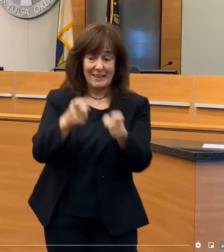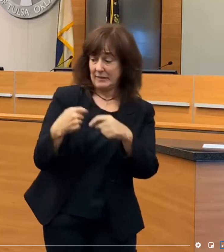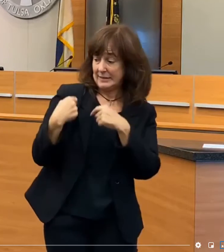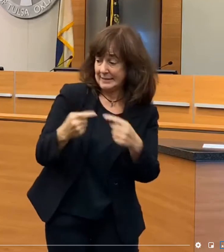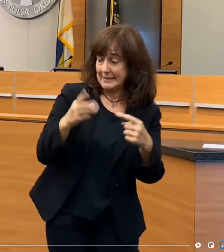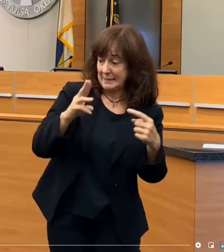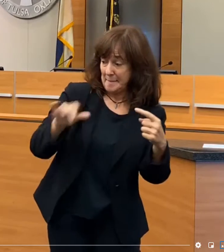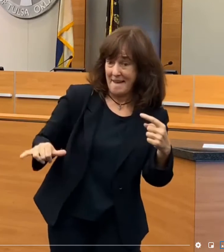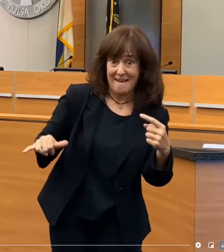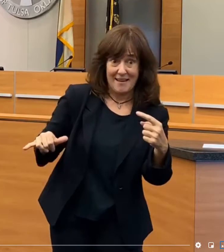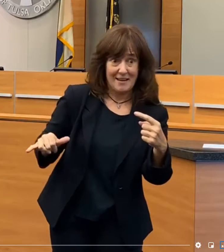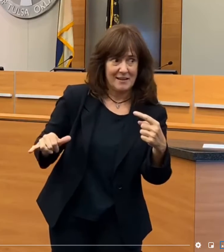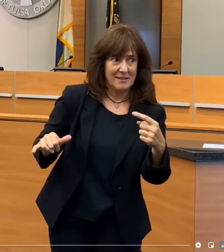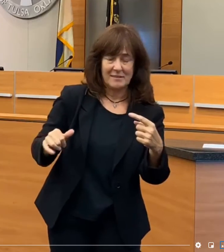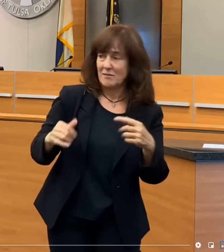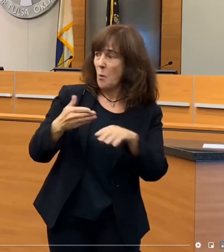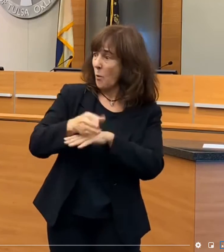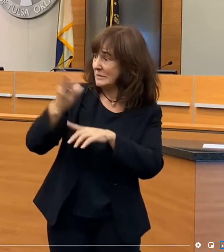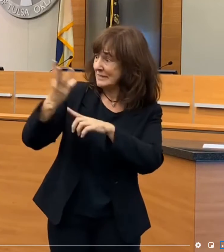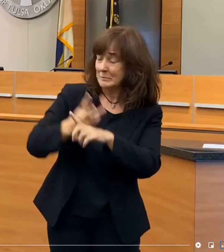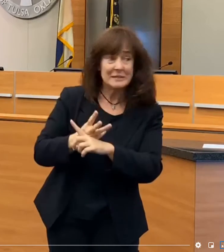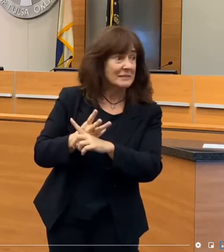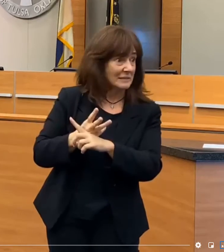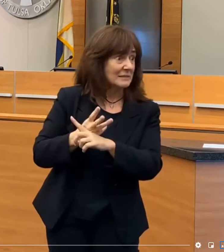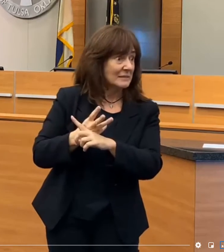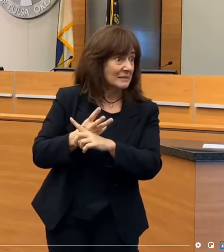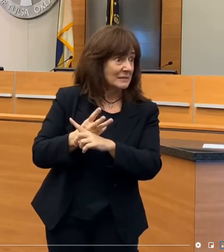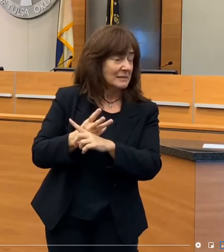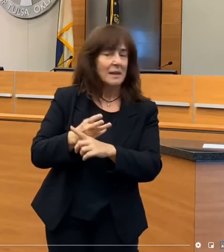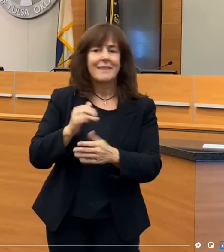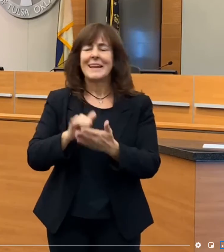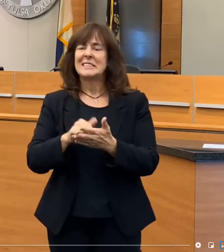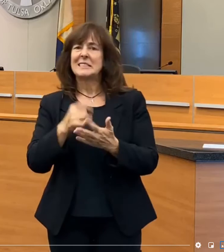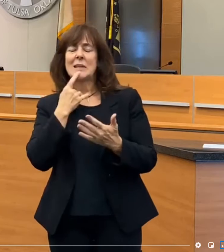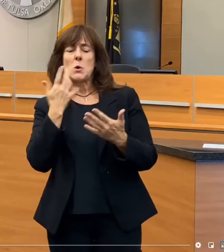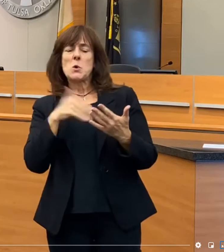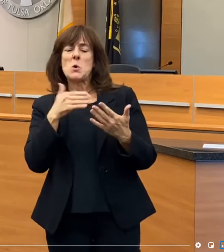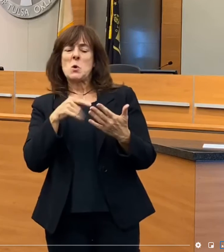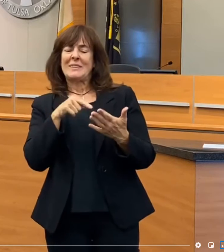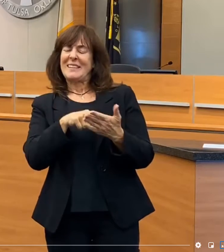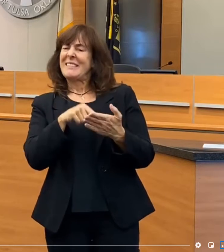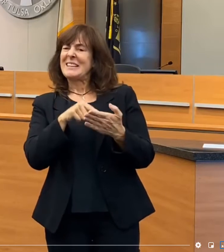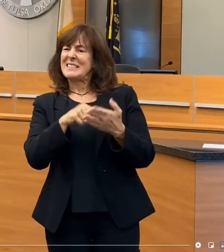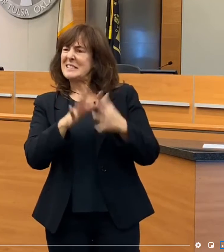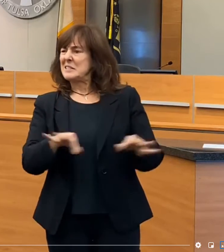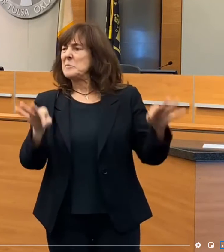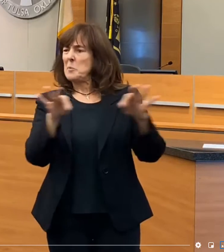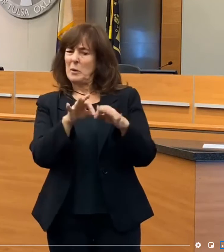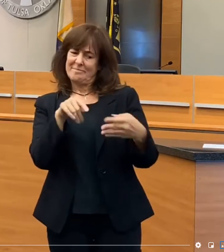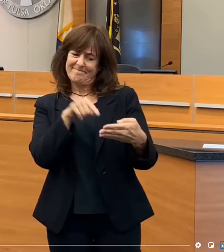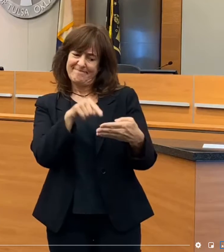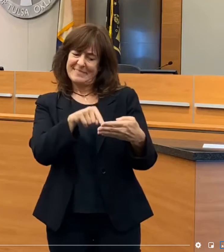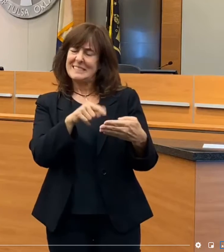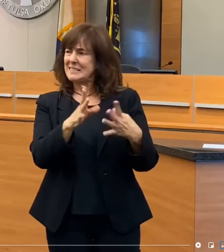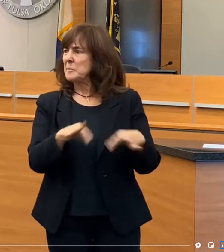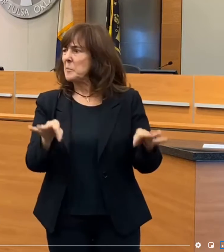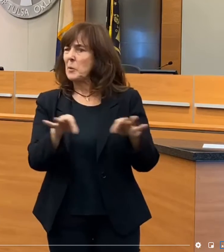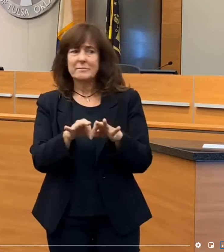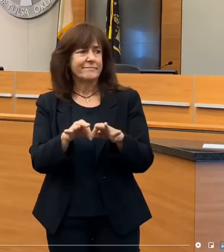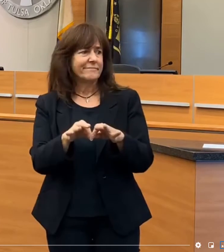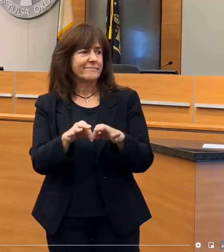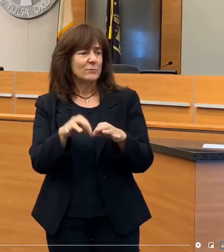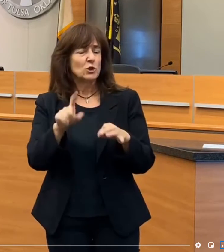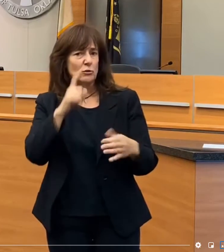in almost six months. And I think that should speak to the level of severity that is being